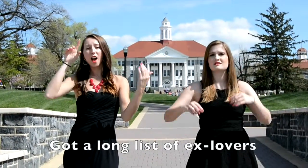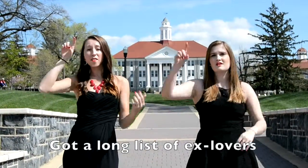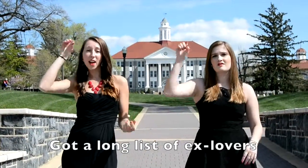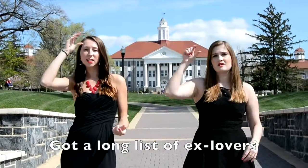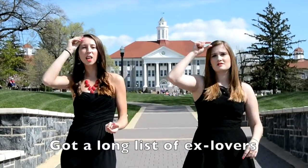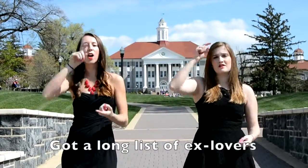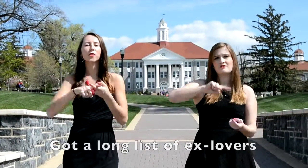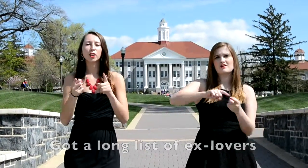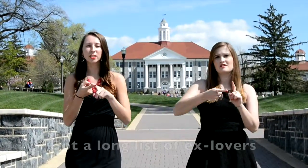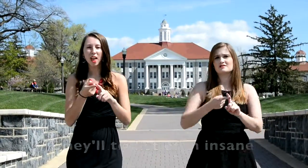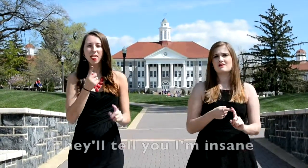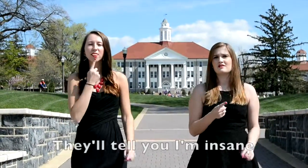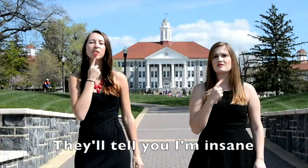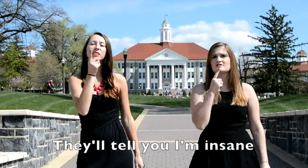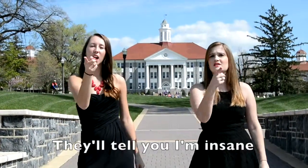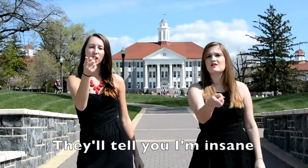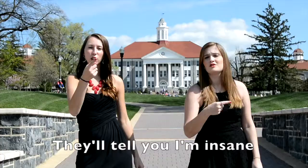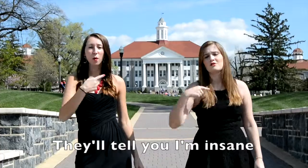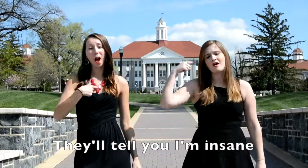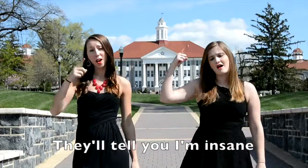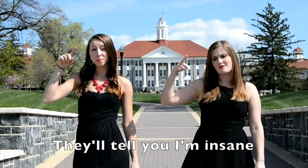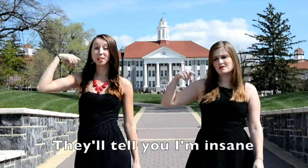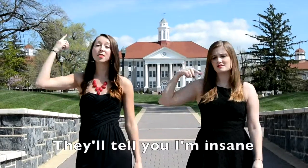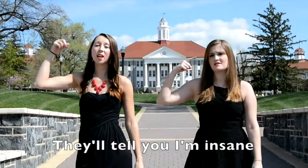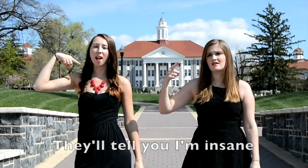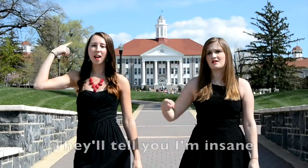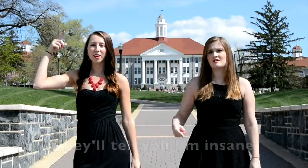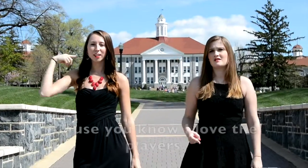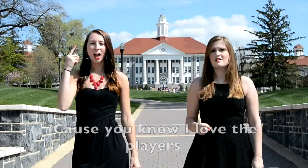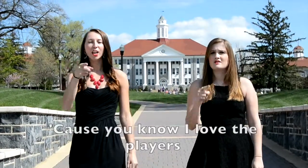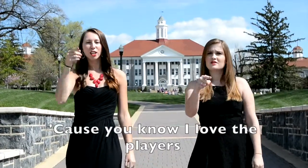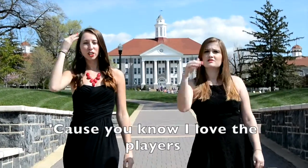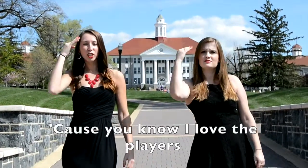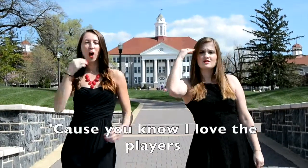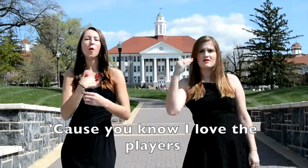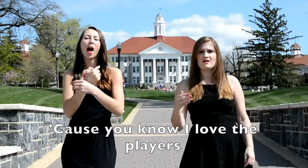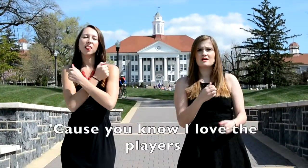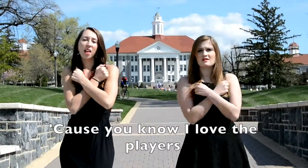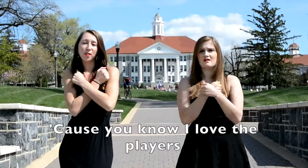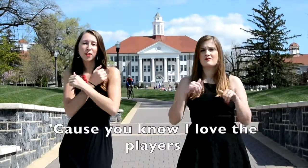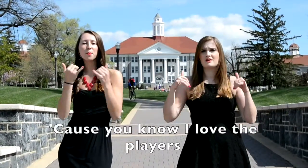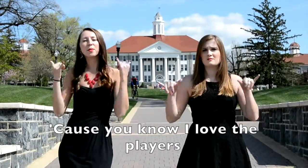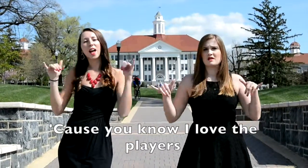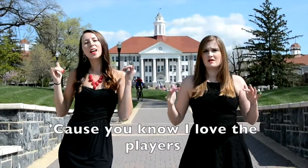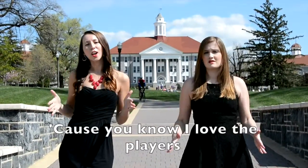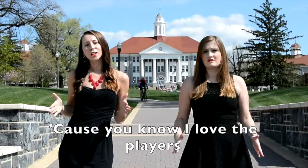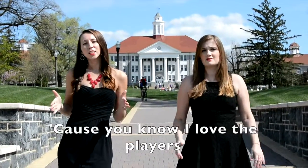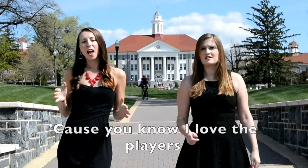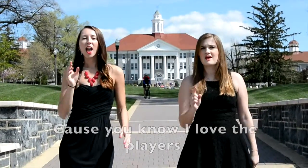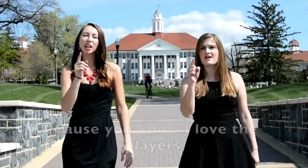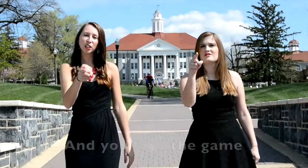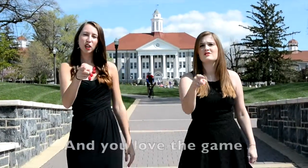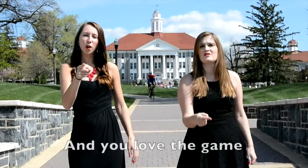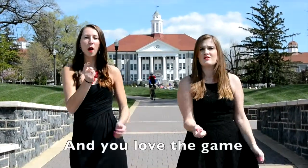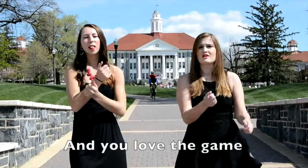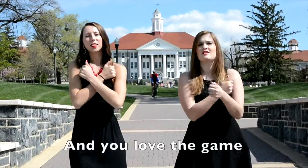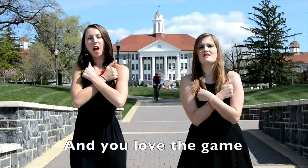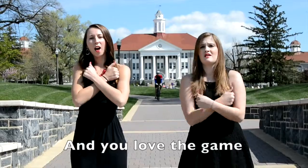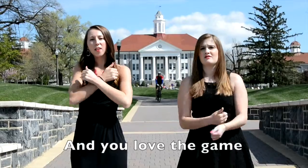of ex-lovers, they'll tell you I'm insane Cause you know I love the players, and you love